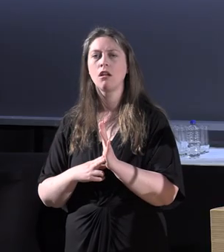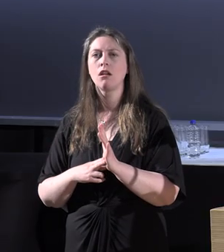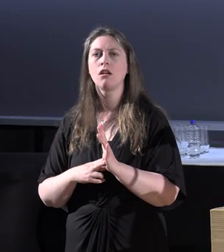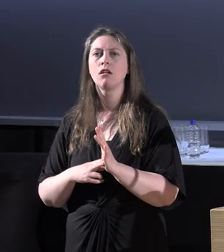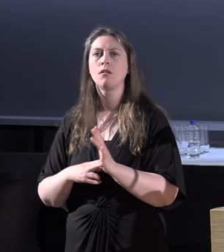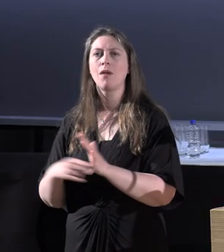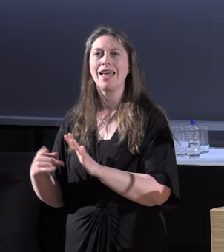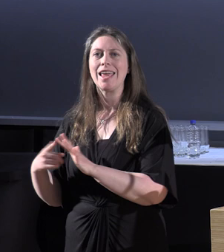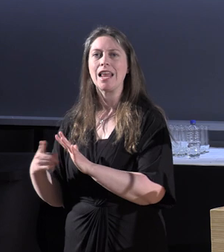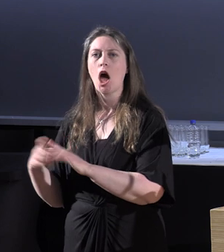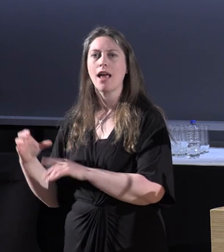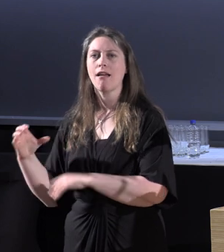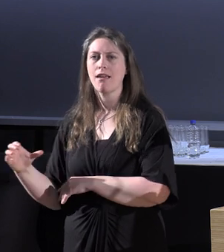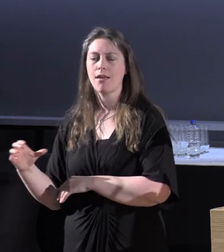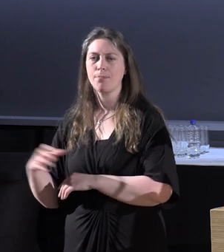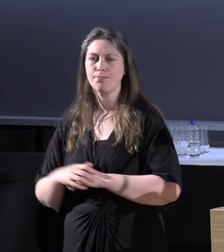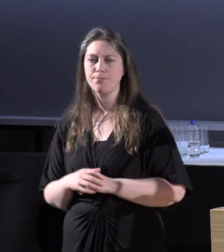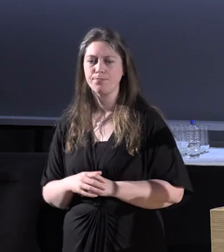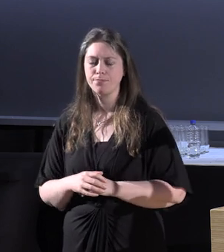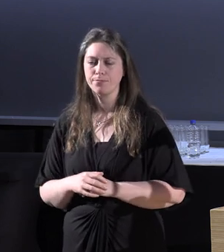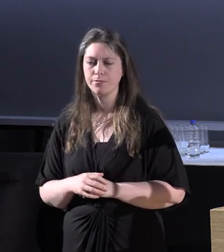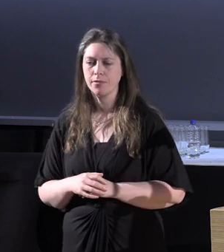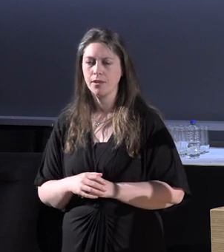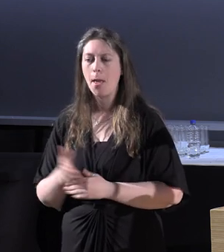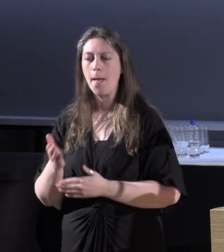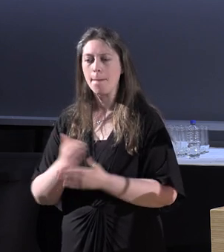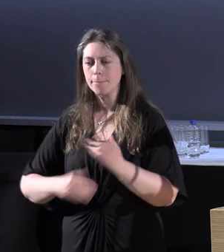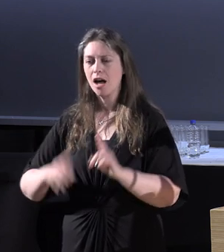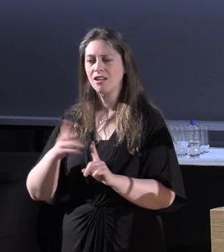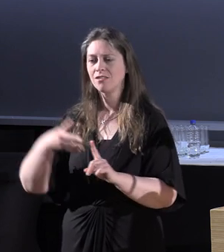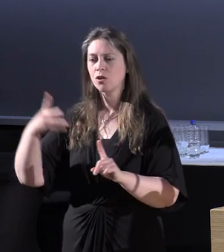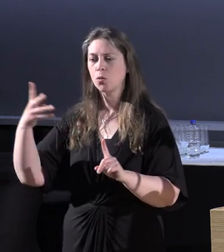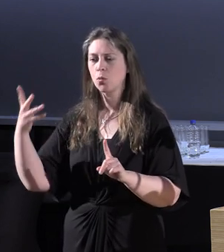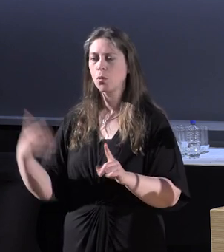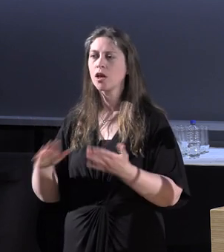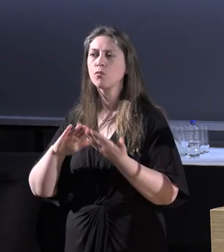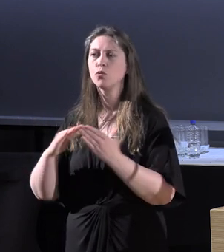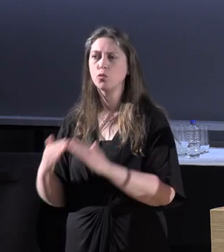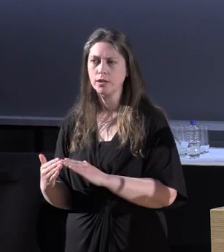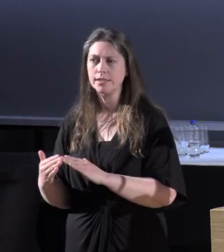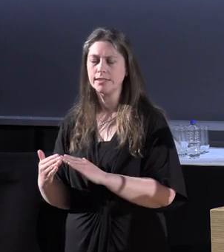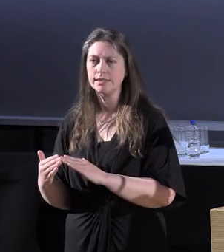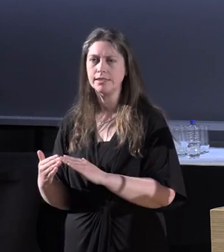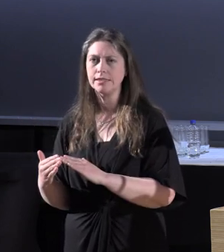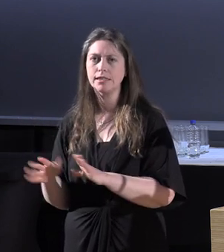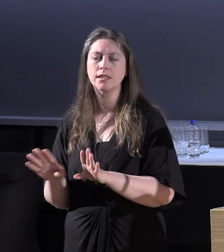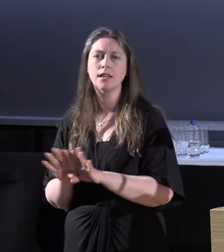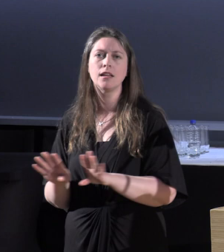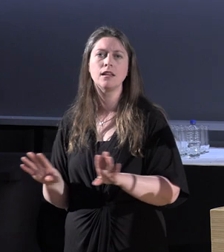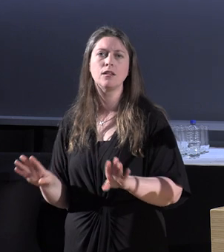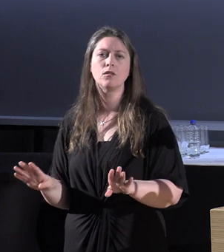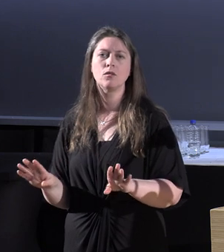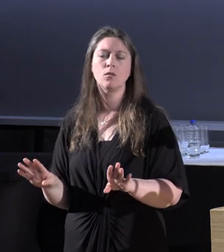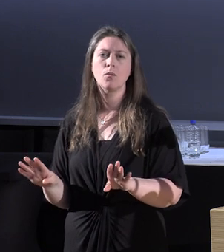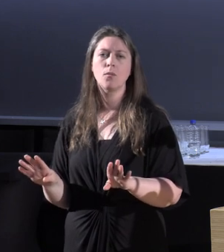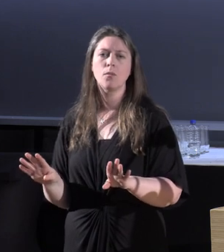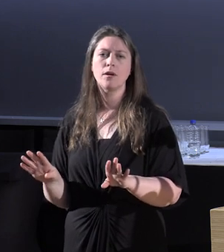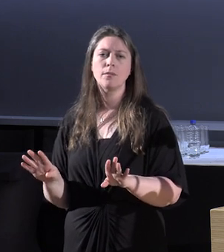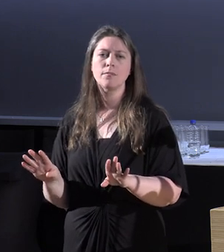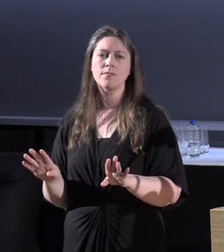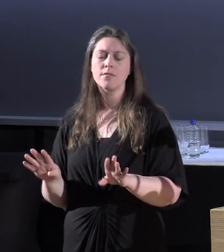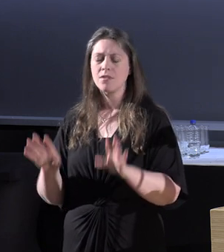who is part of the LGBTQ community as well as a